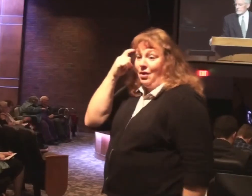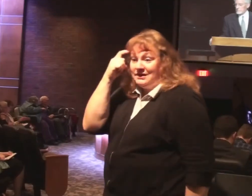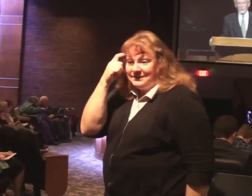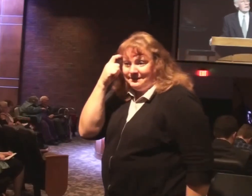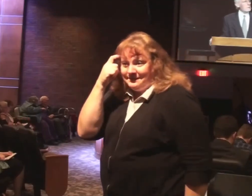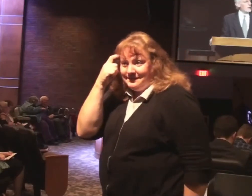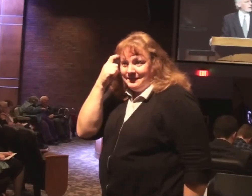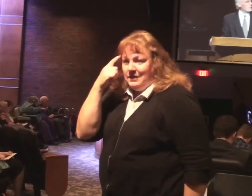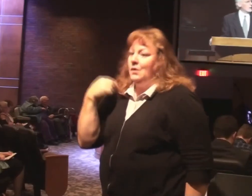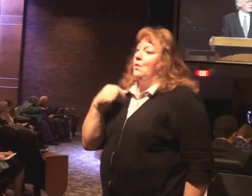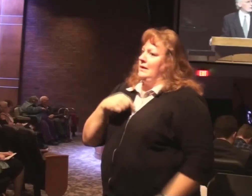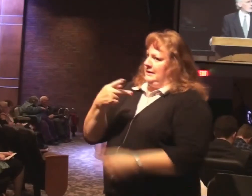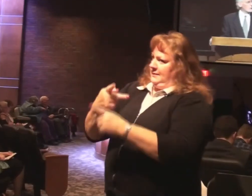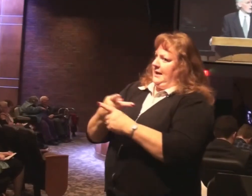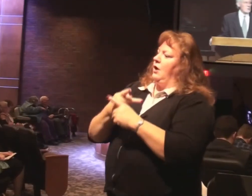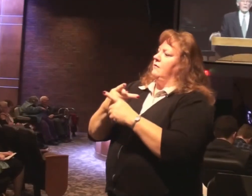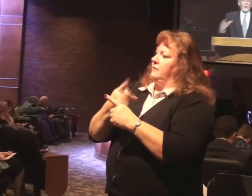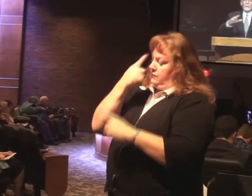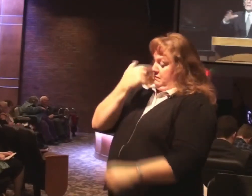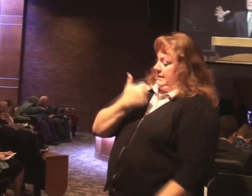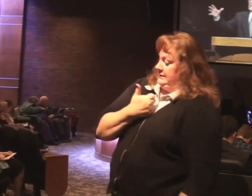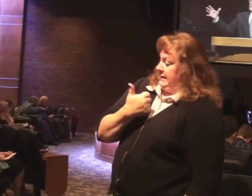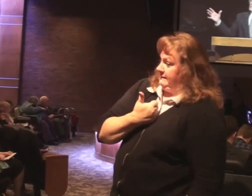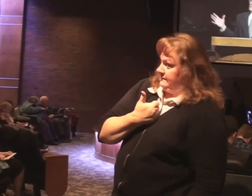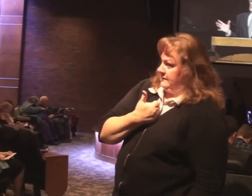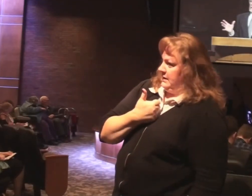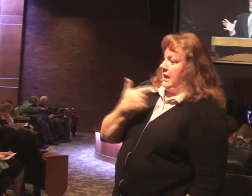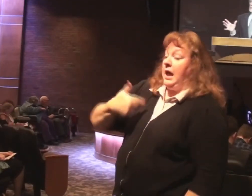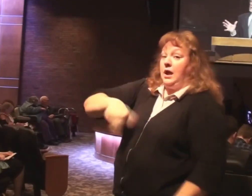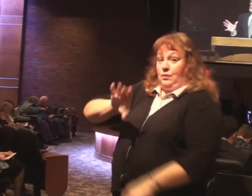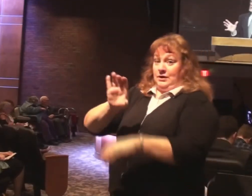We need to be careful of it for ourselves. We need to be careful of it as a congregation.